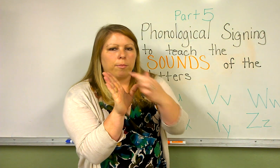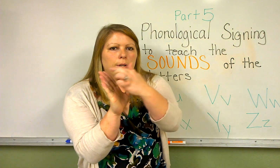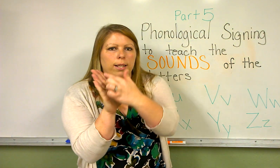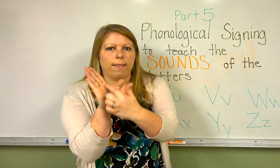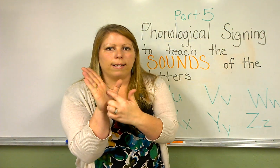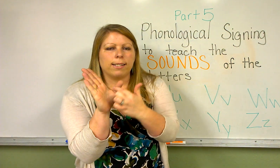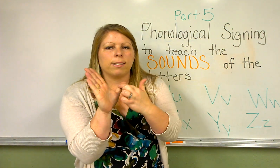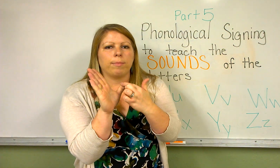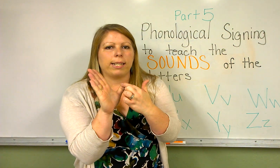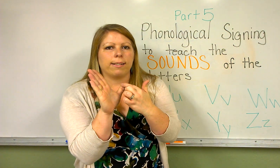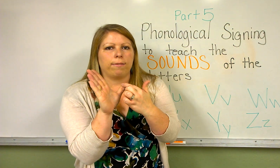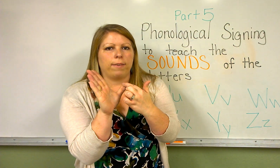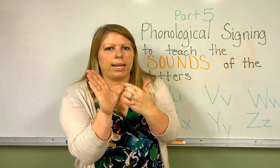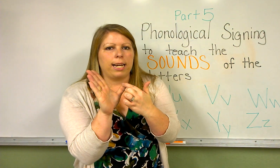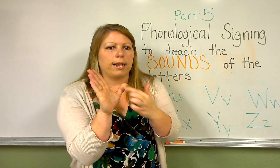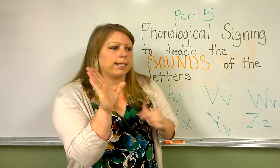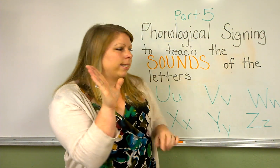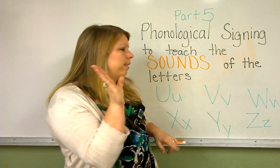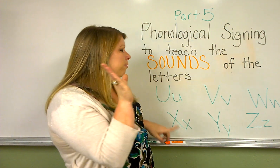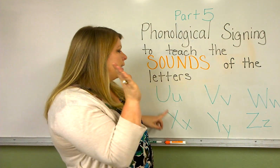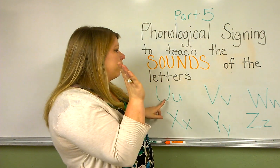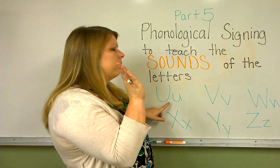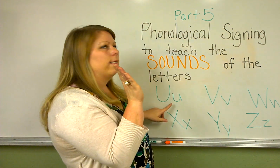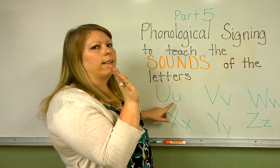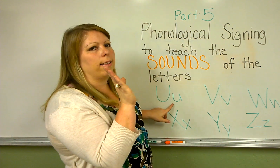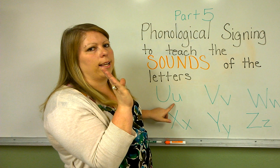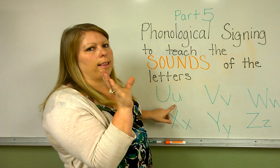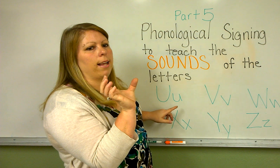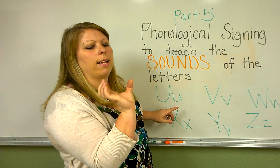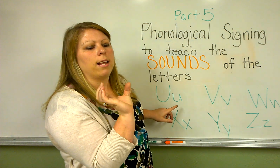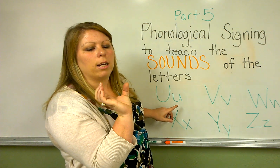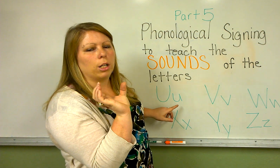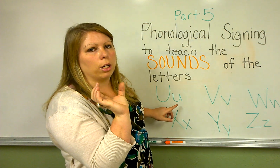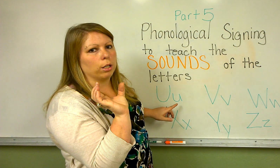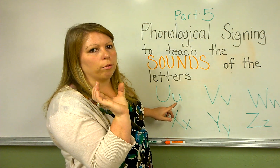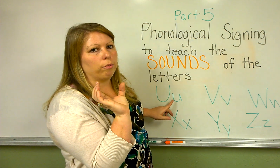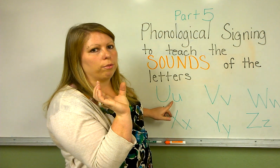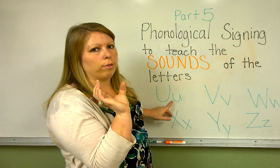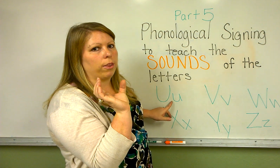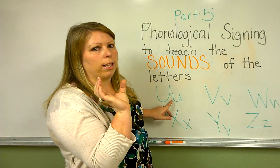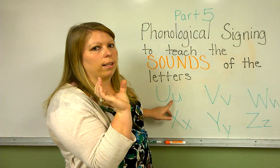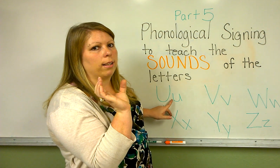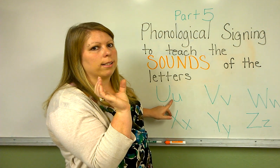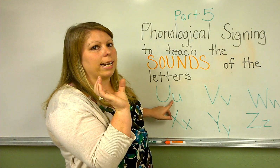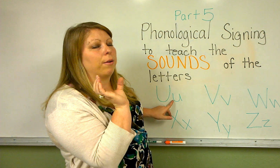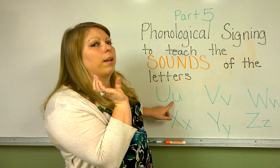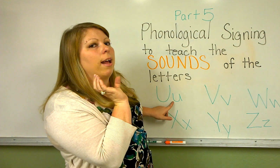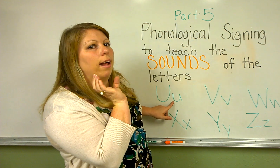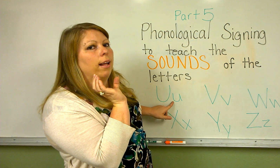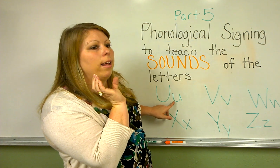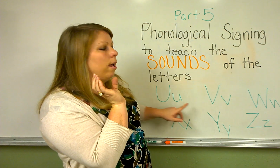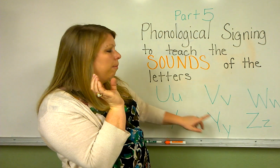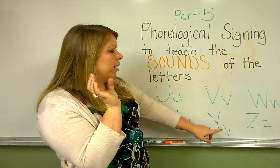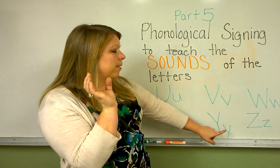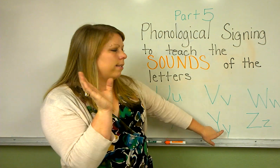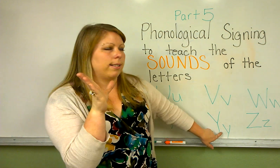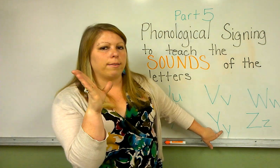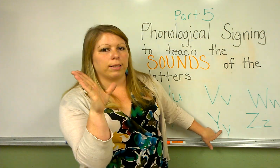important that this makes a V that's different than the curve for the sound uh. Because this is a different